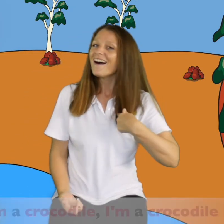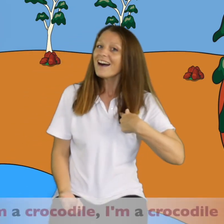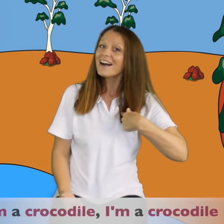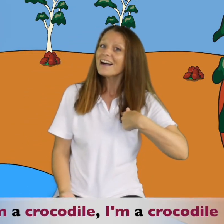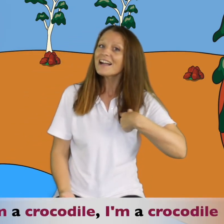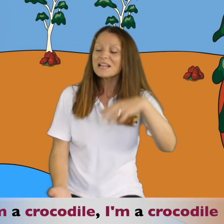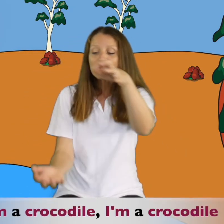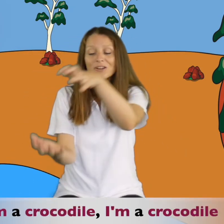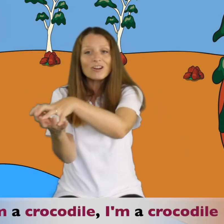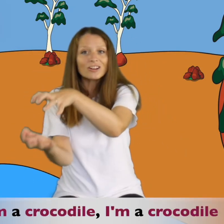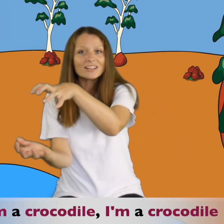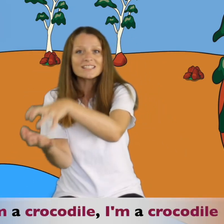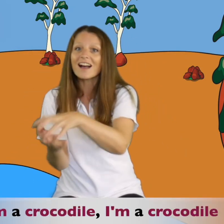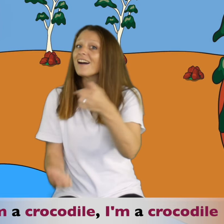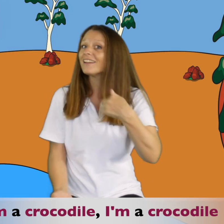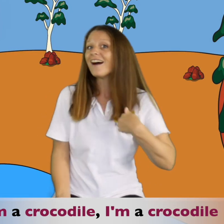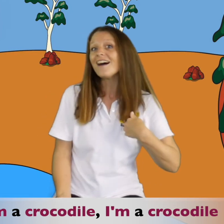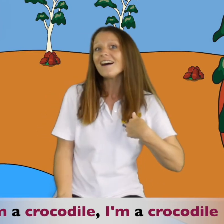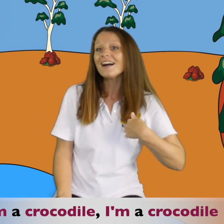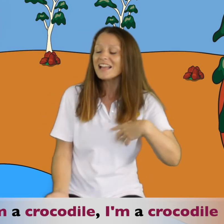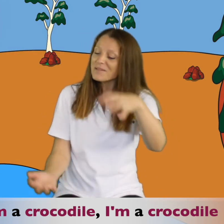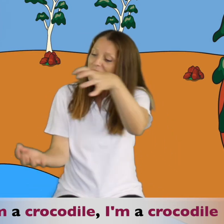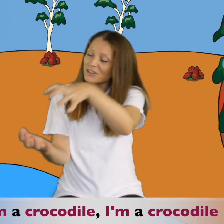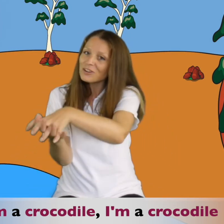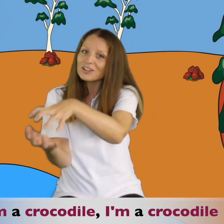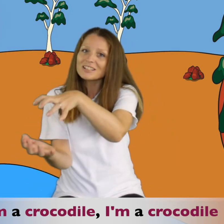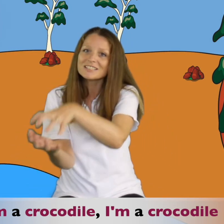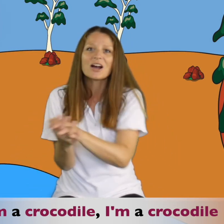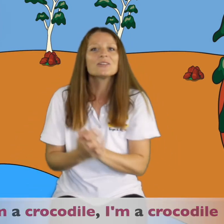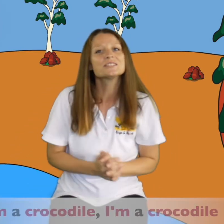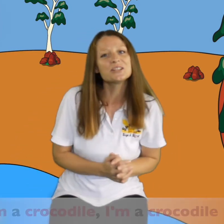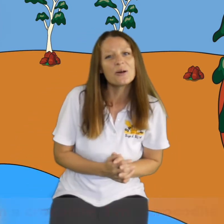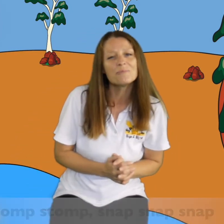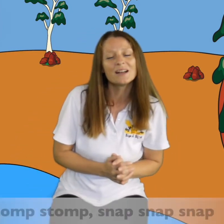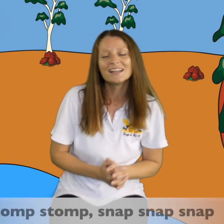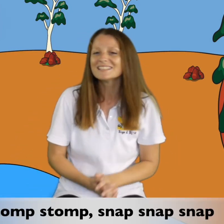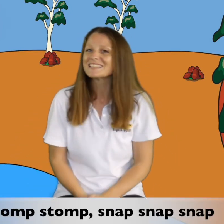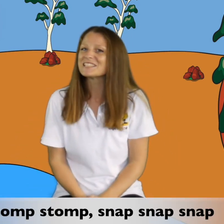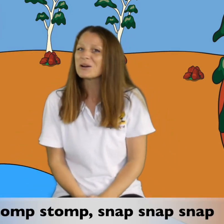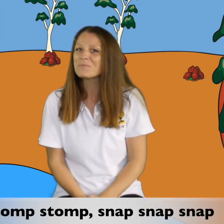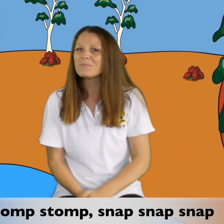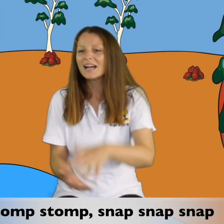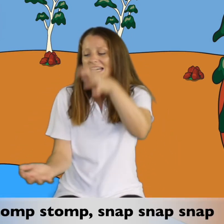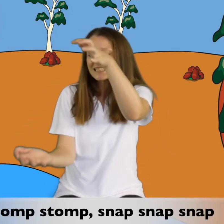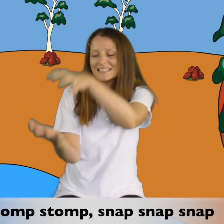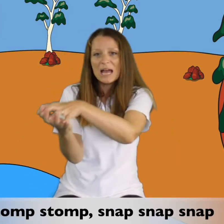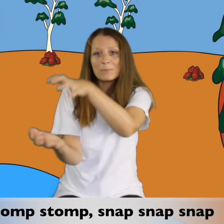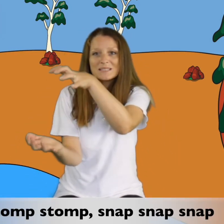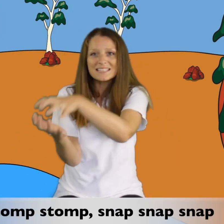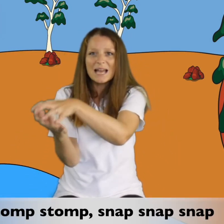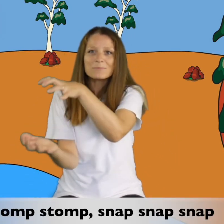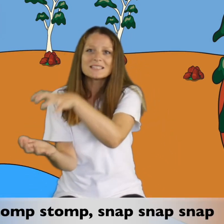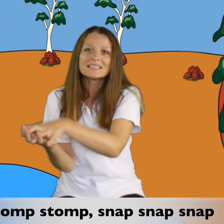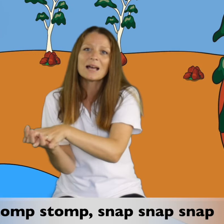I'm a crocodile, I'm a crocodile. Stomp, stomp, snap, snap.